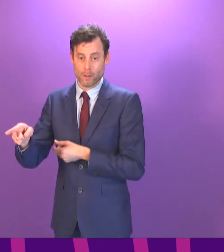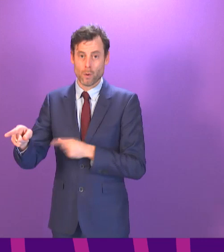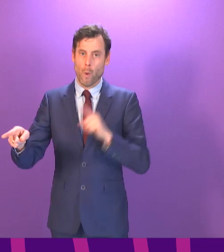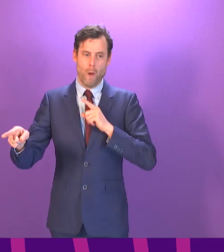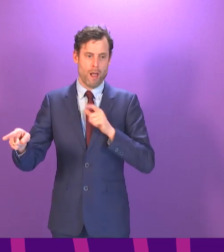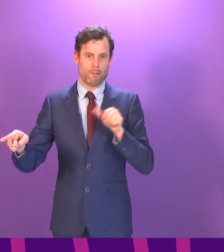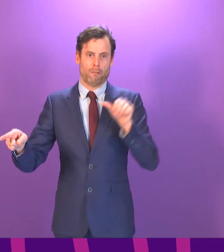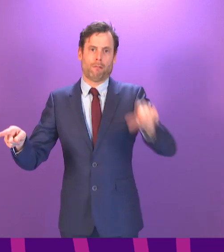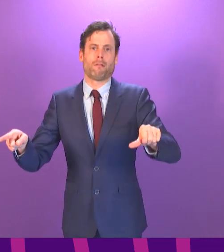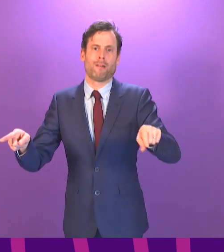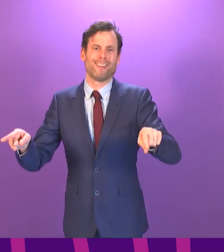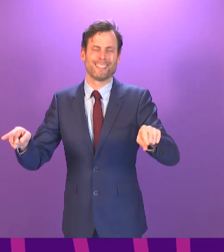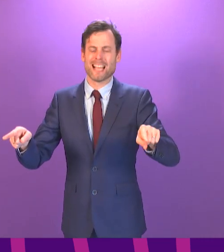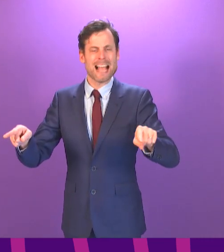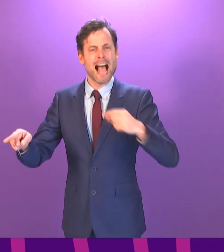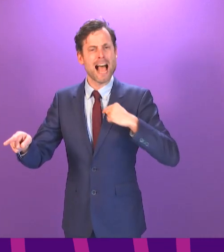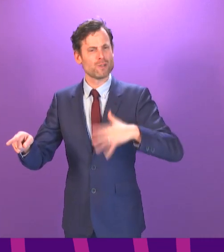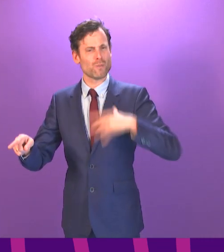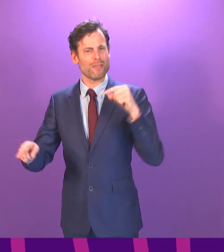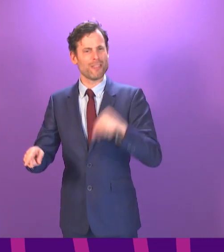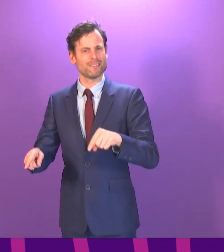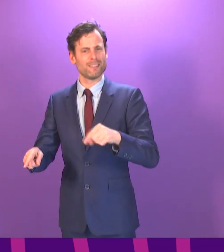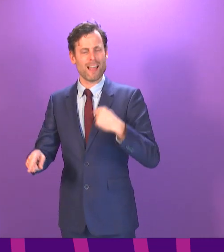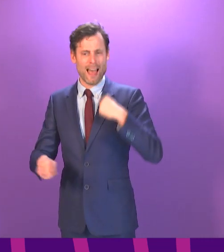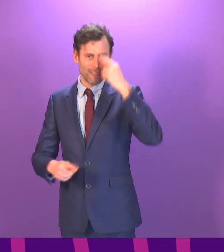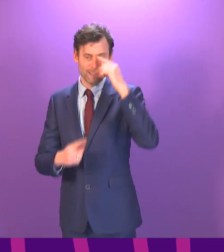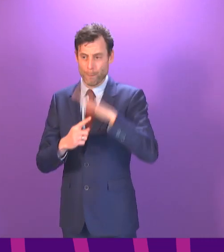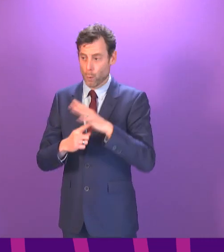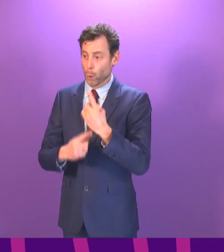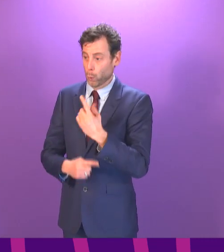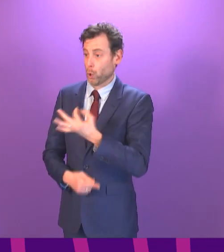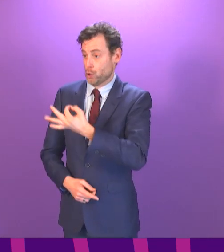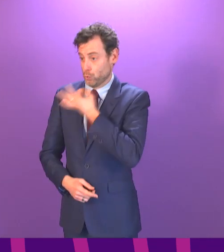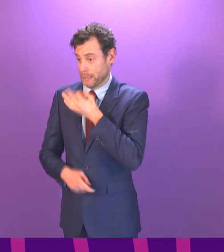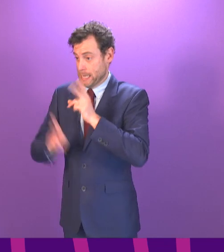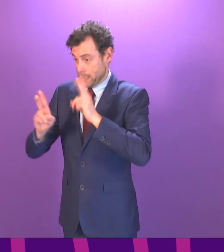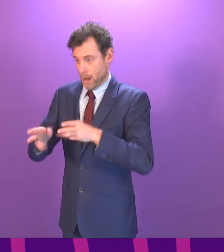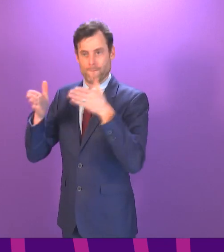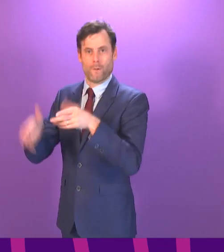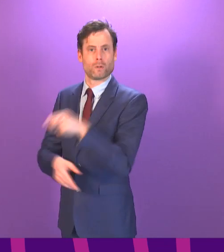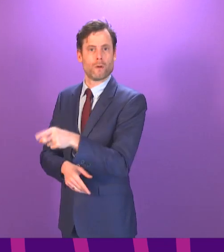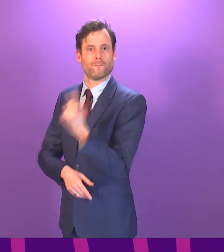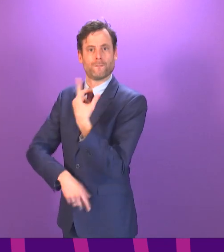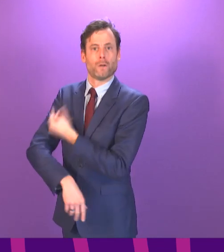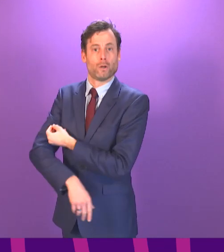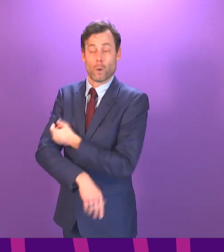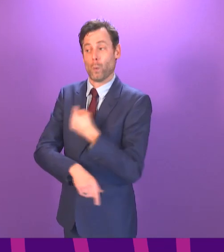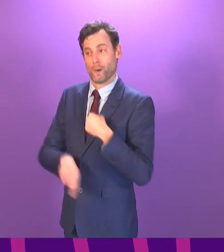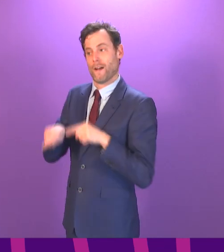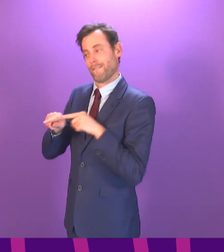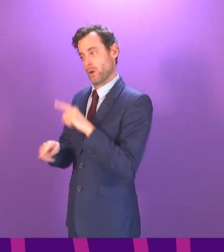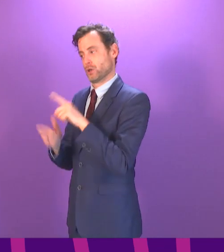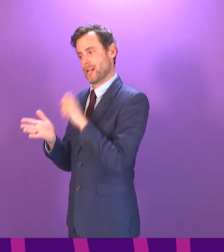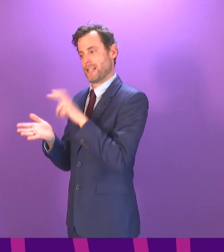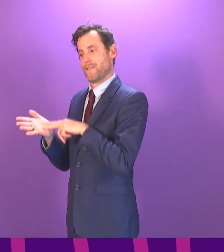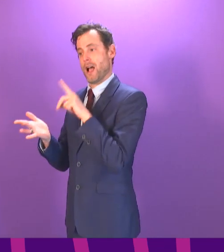the right thing to do. However, as we get to the point where we are getting to the end of that list, we will of course